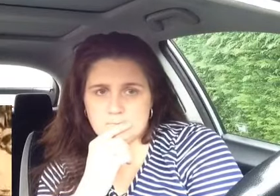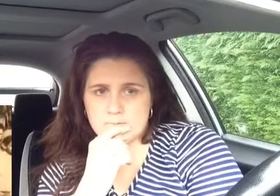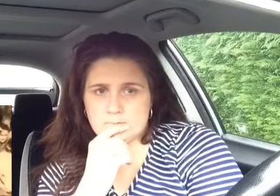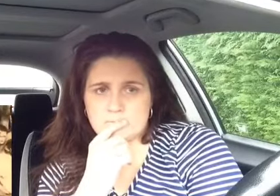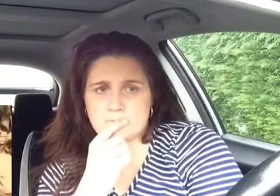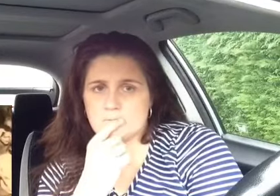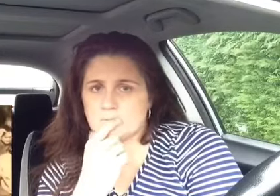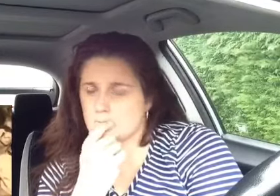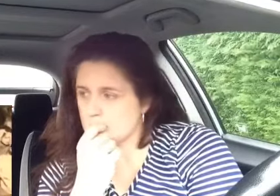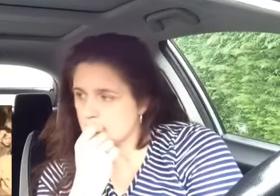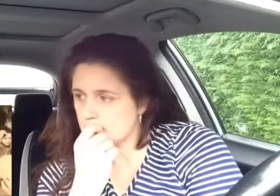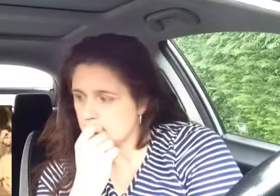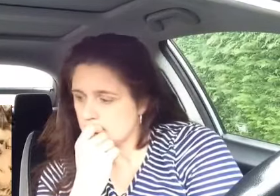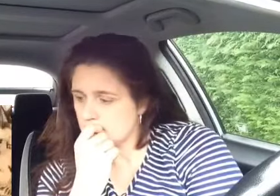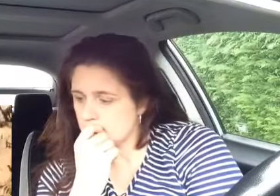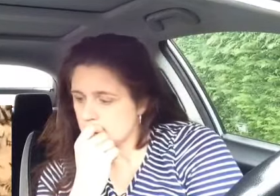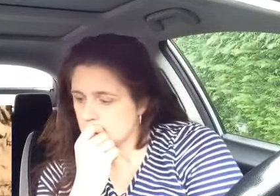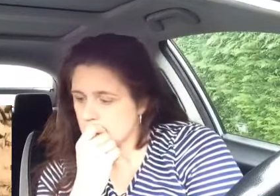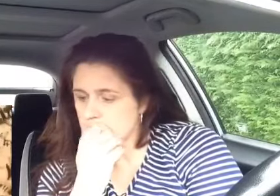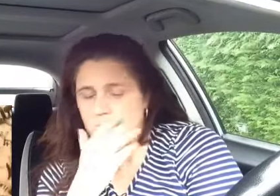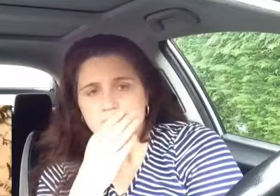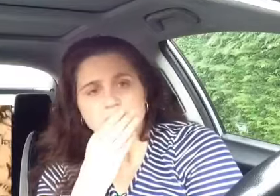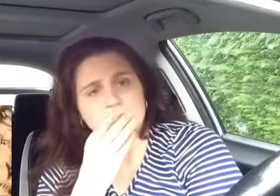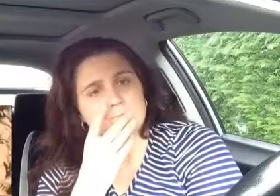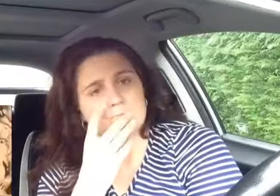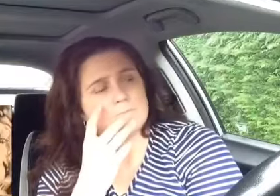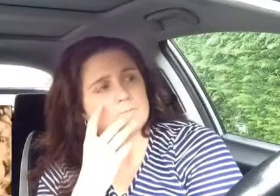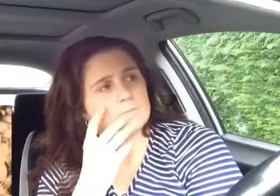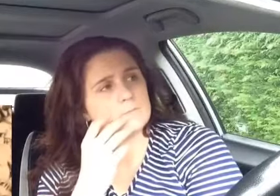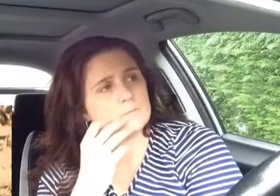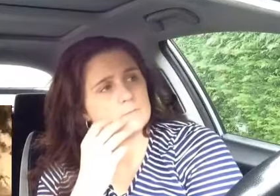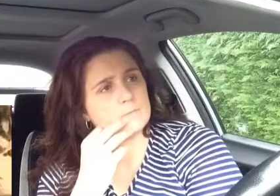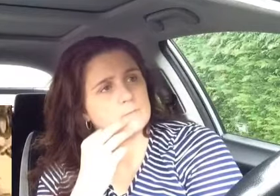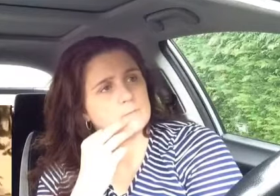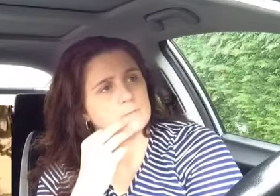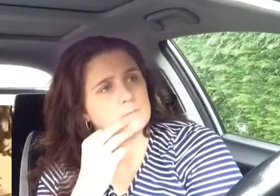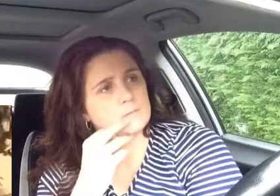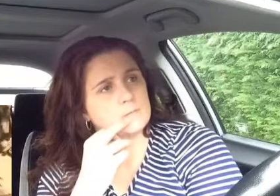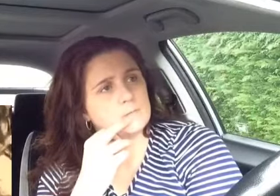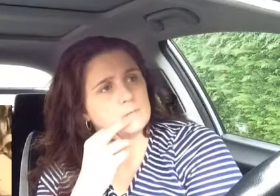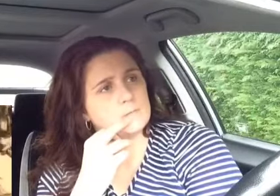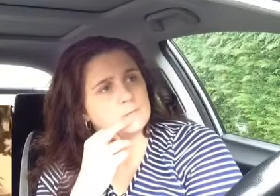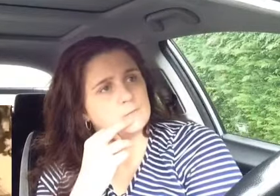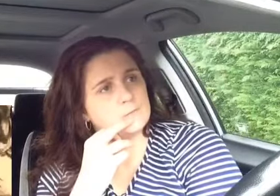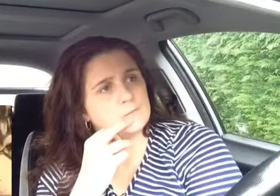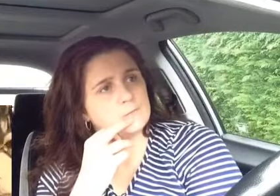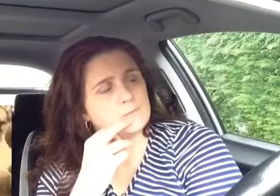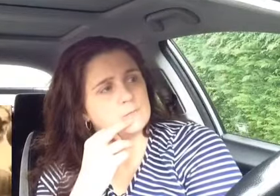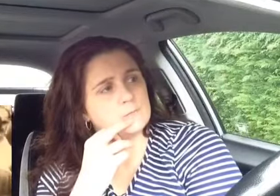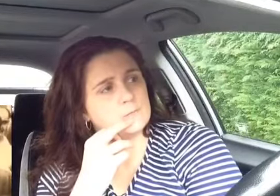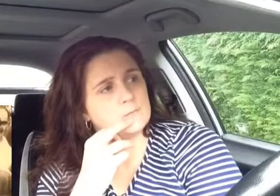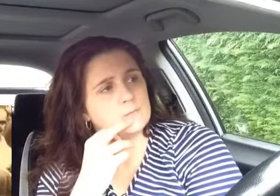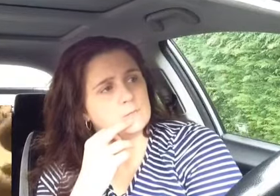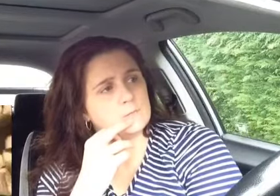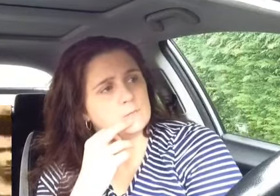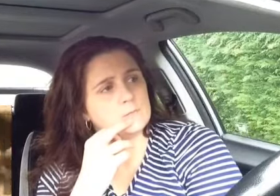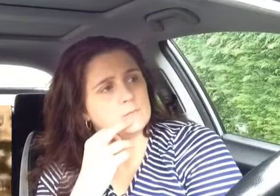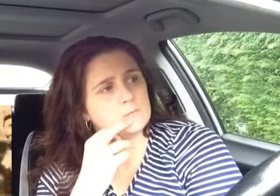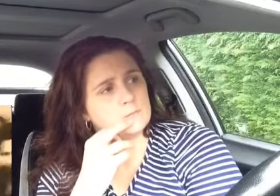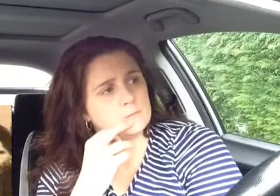working within the system to achieve that. The problem with always being a conformist is that when you try to change the system from within it's